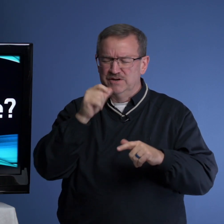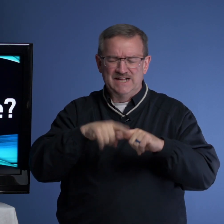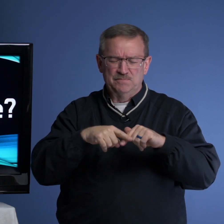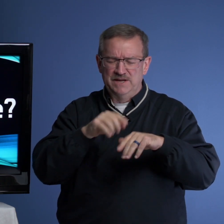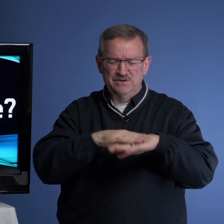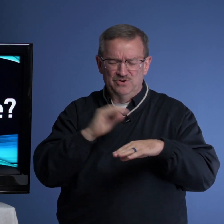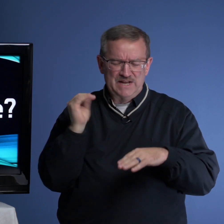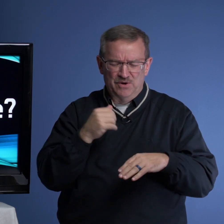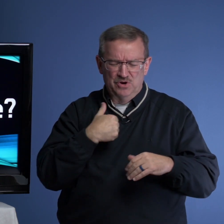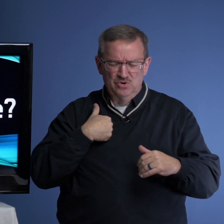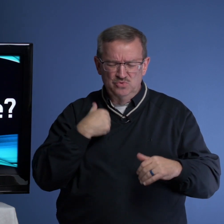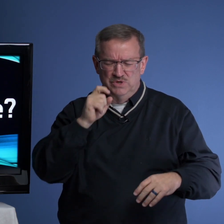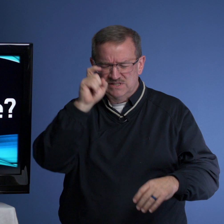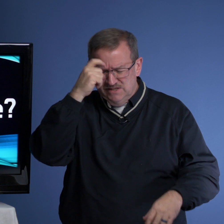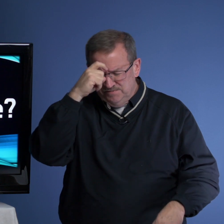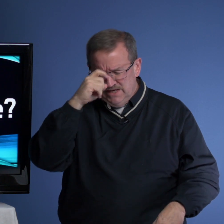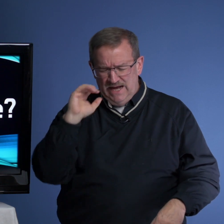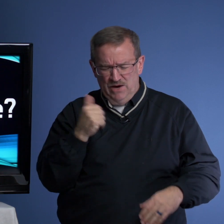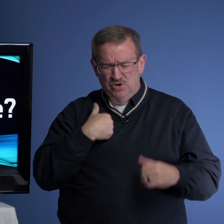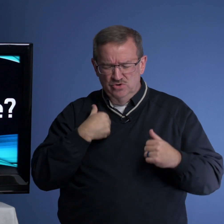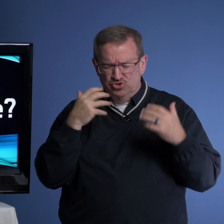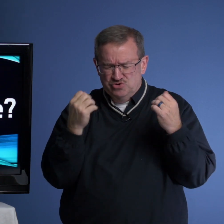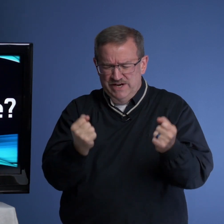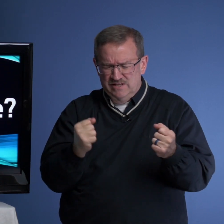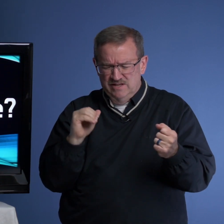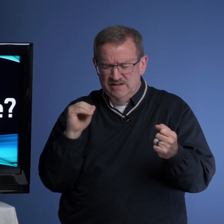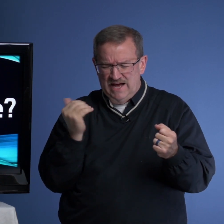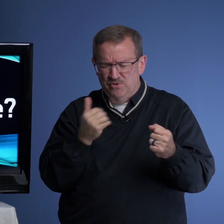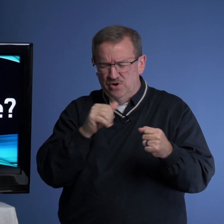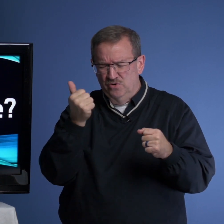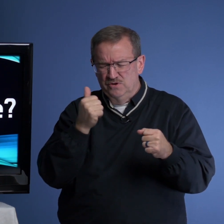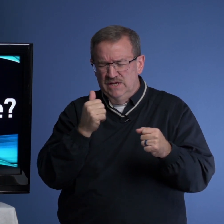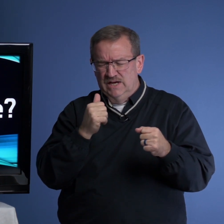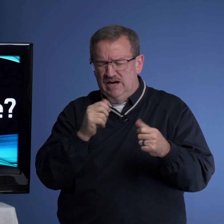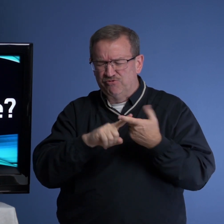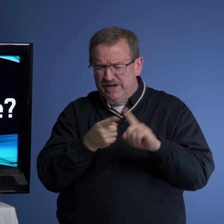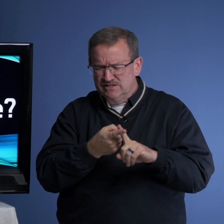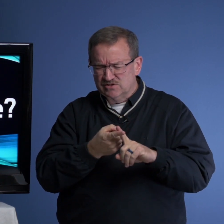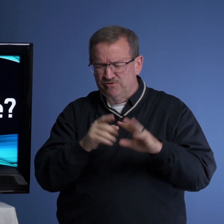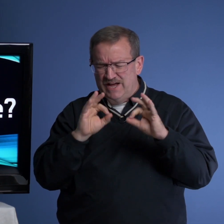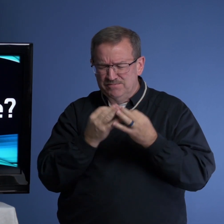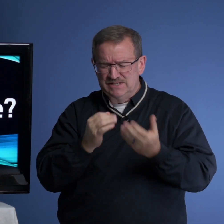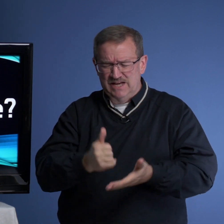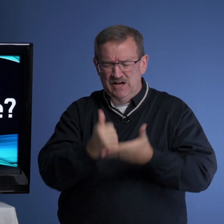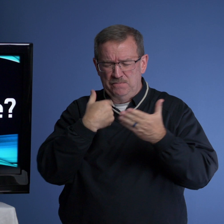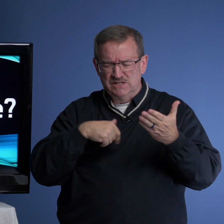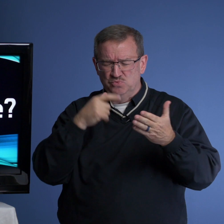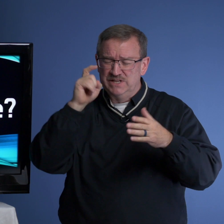are not dependent on our own wisdom, our own strength, our own friends or family to help us. We